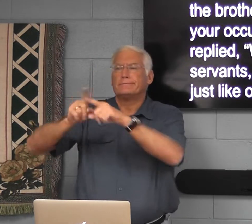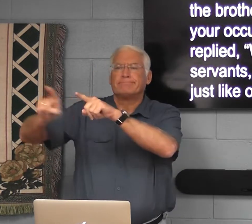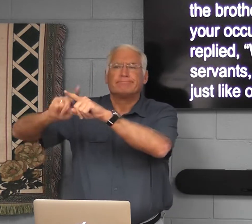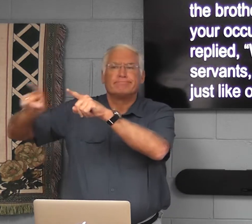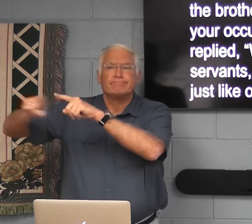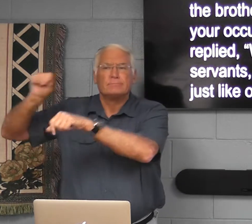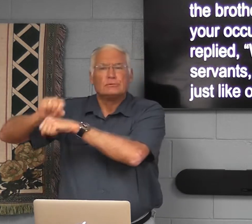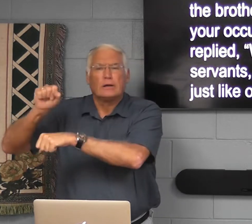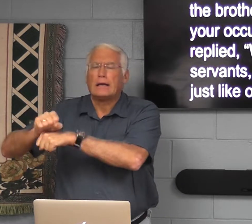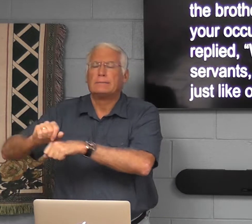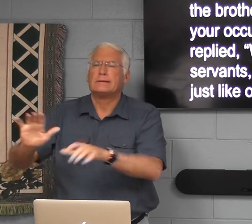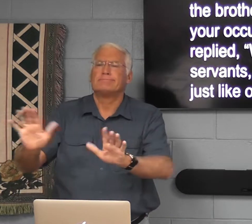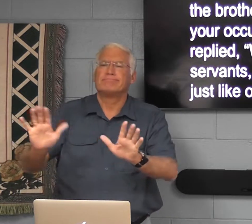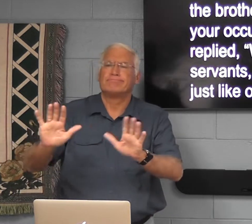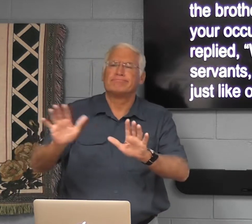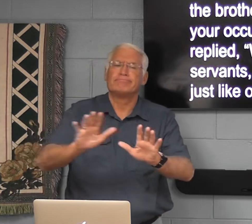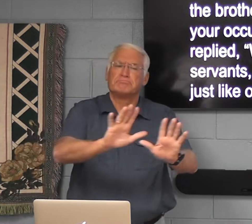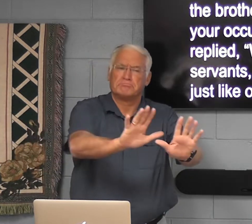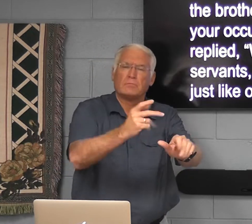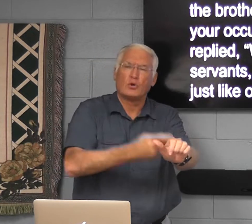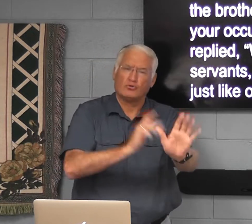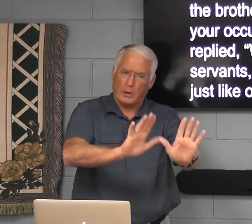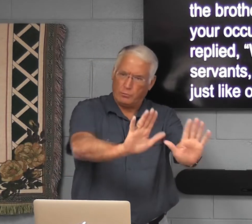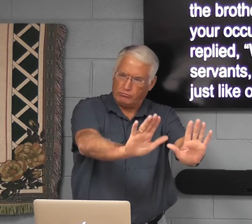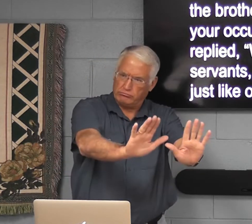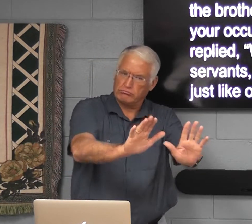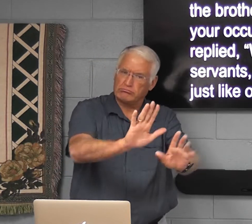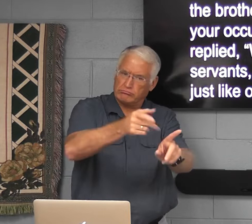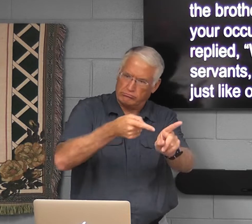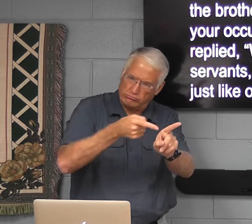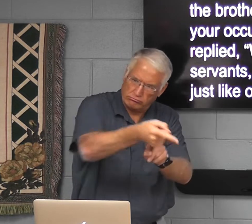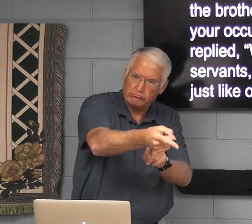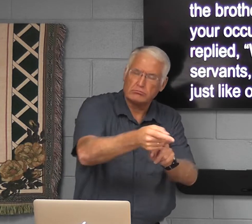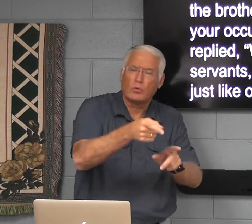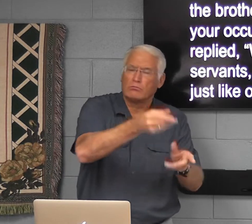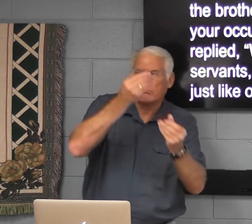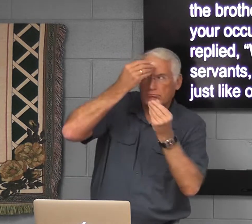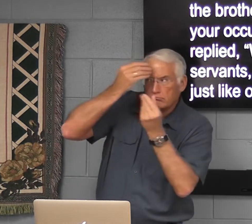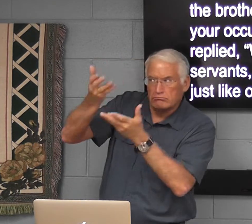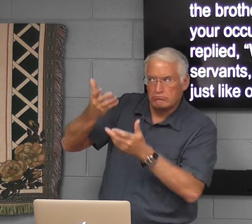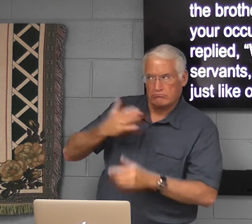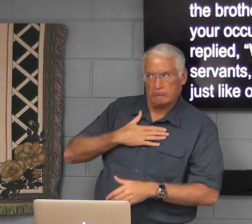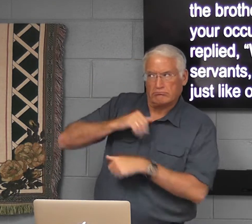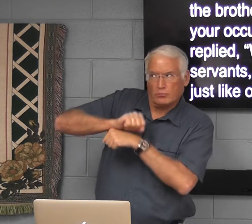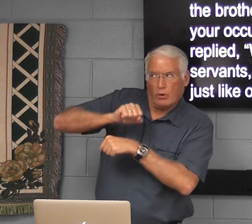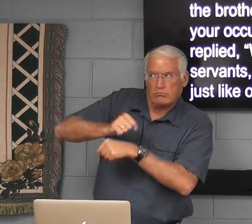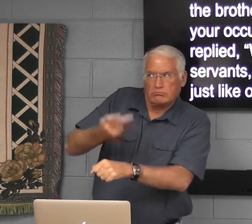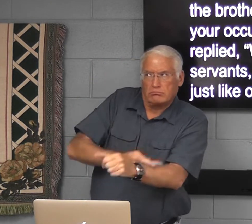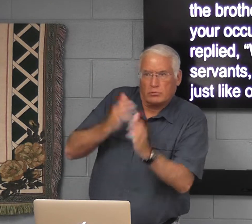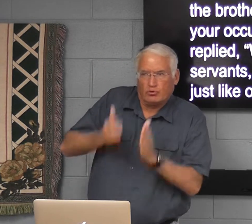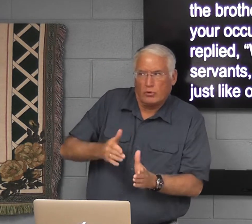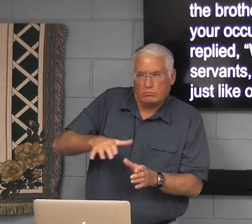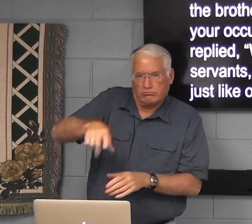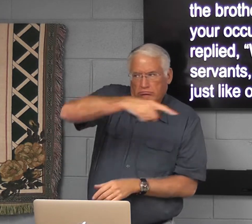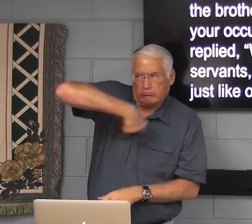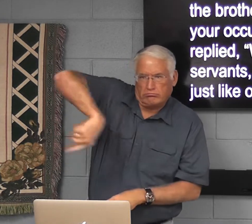things. And he didn't want that to happen. He wanted them to know, you know, my profession